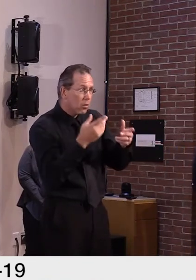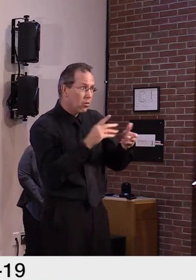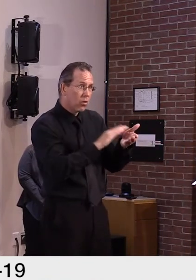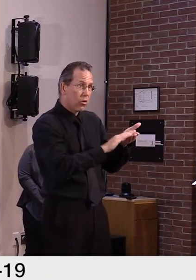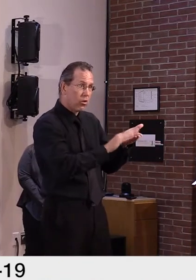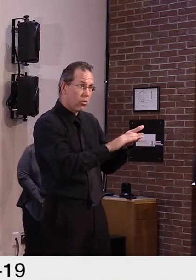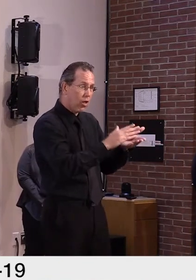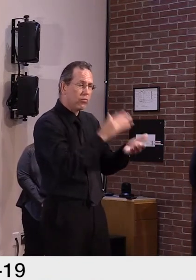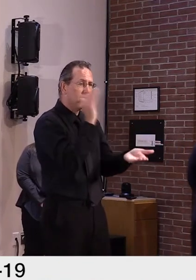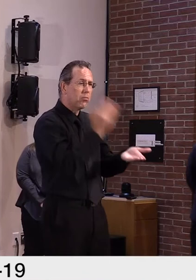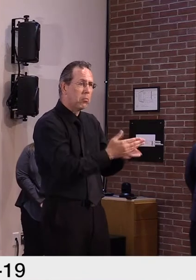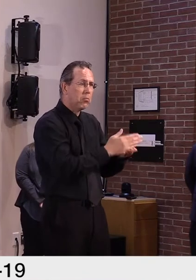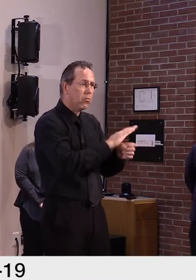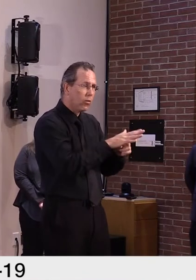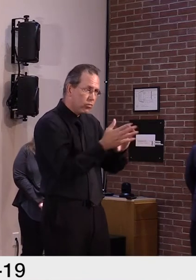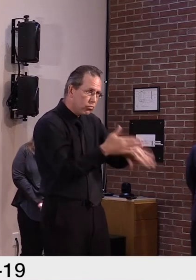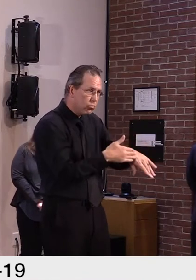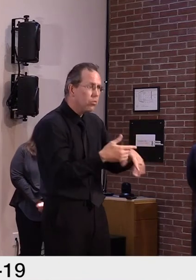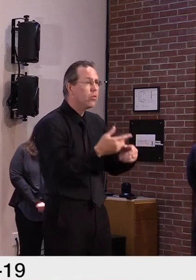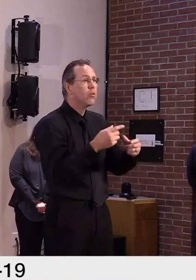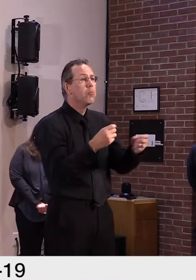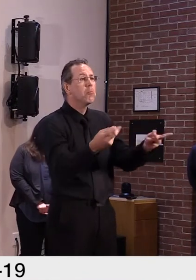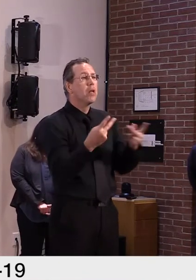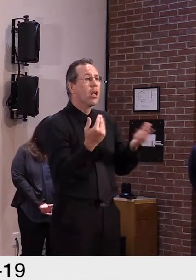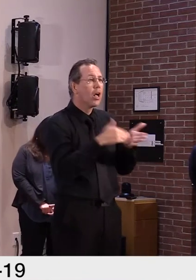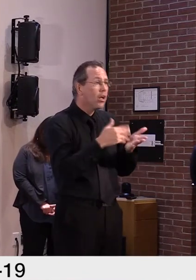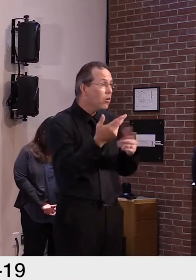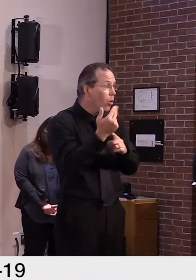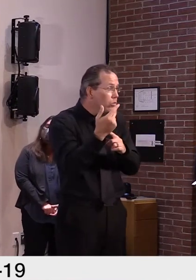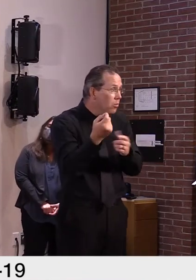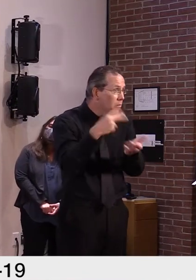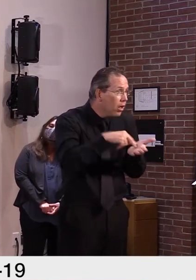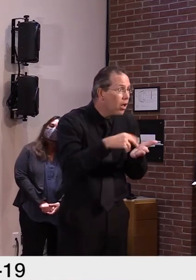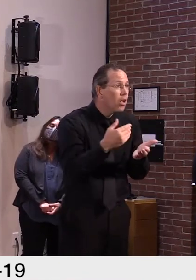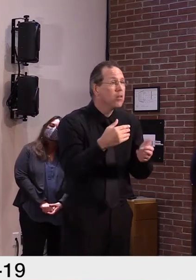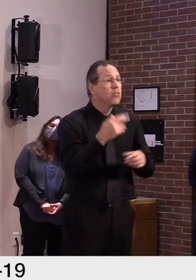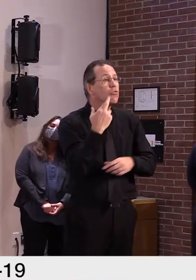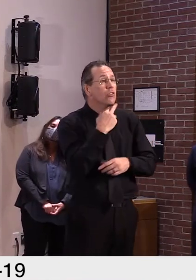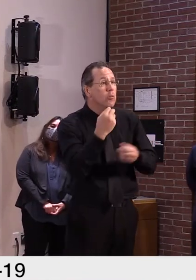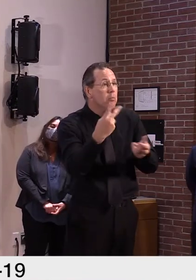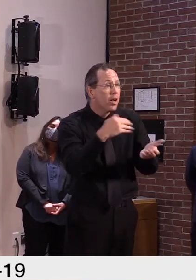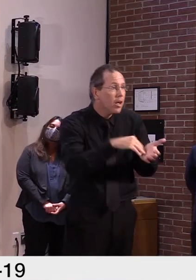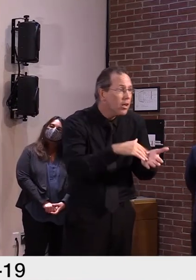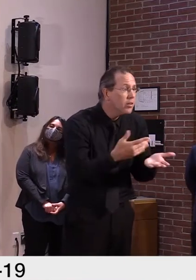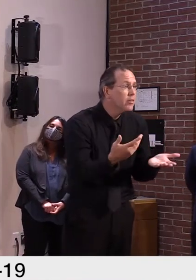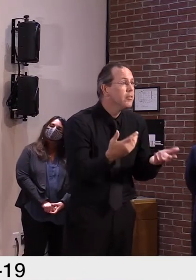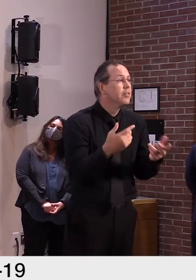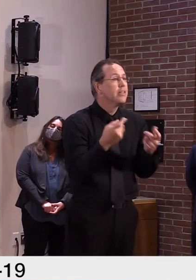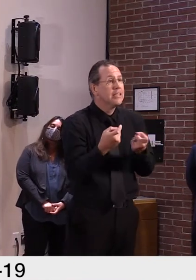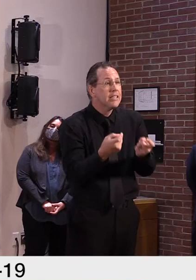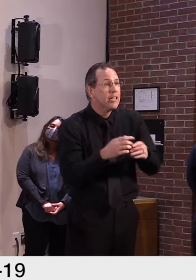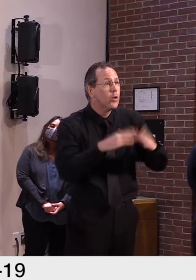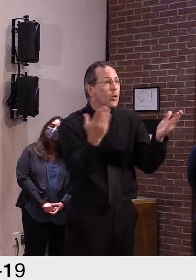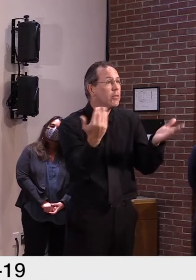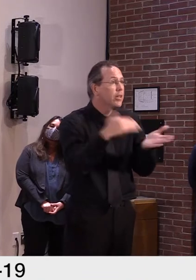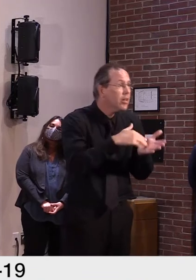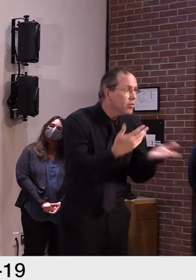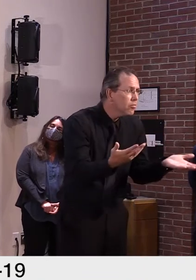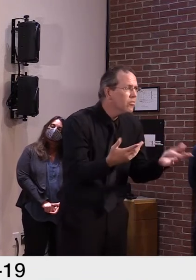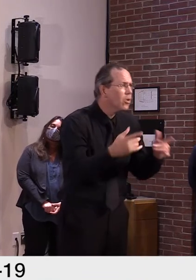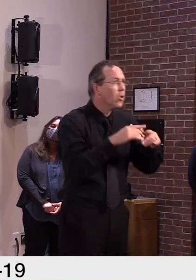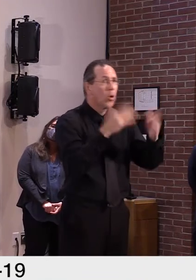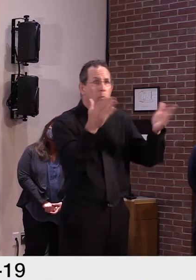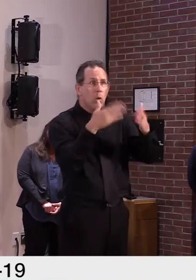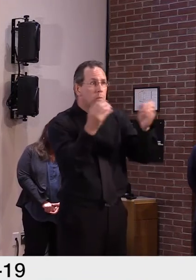sector, in survival mode, then they can thrive afterwards. But it's going to take us,